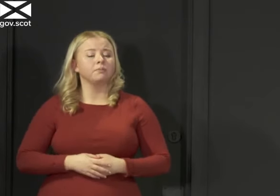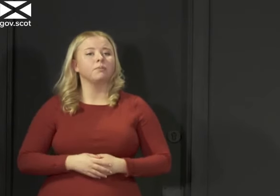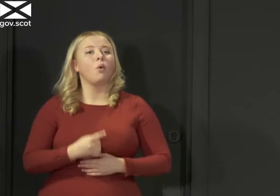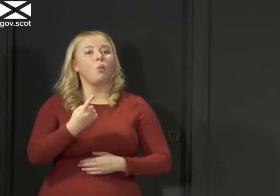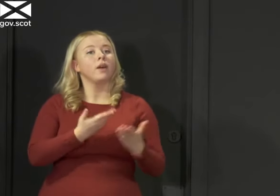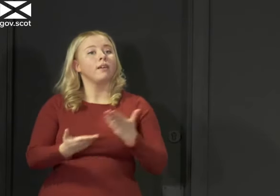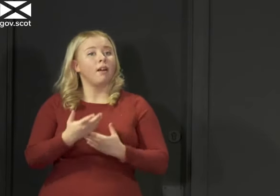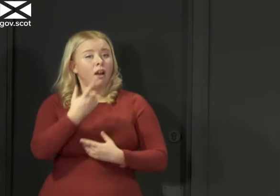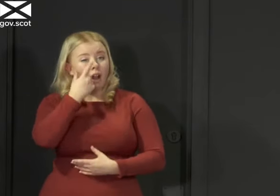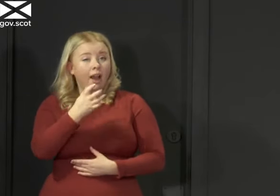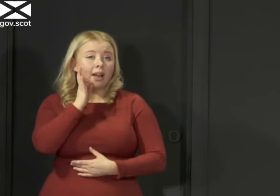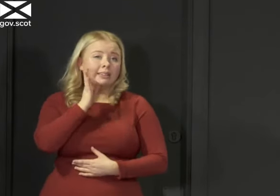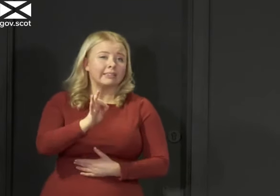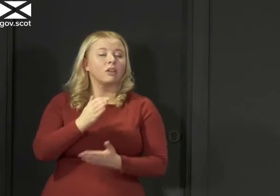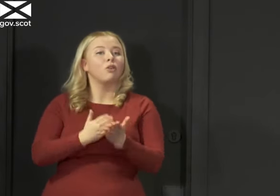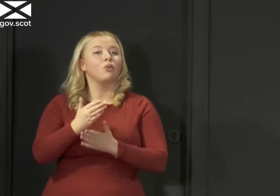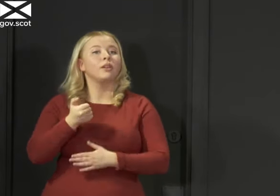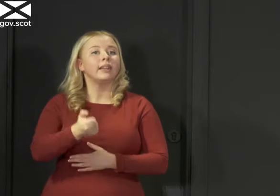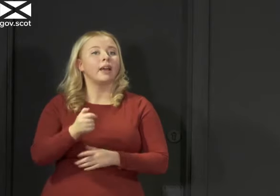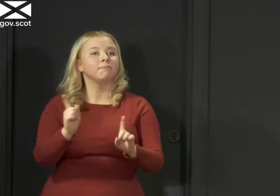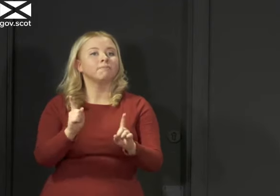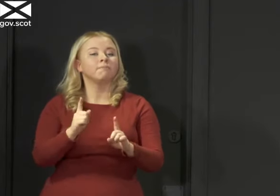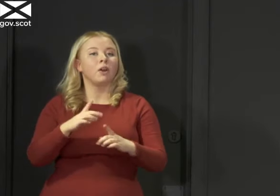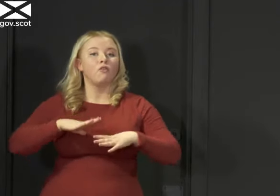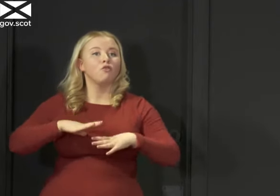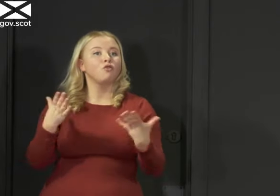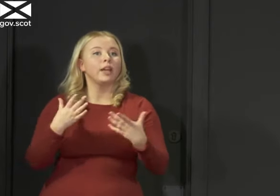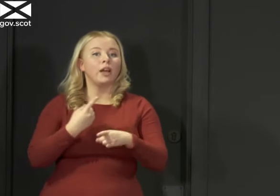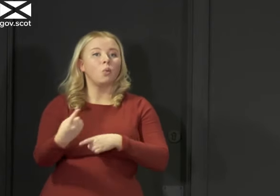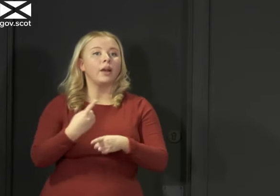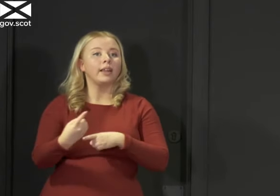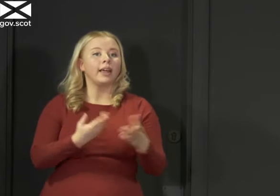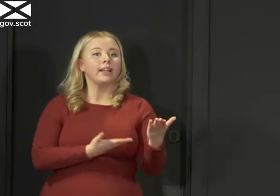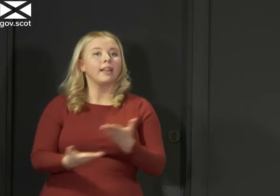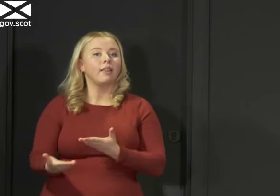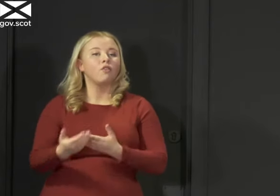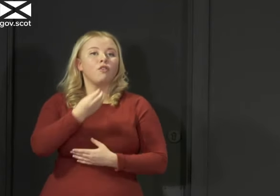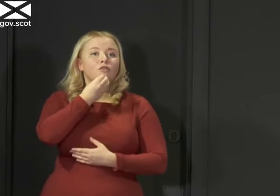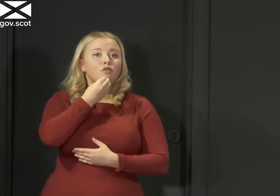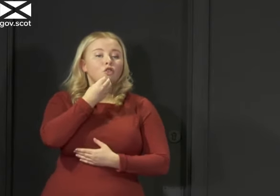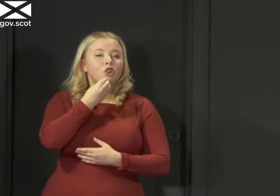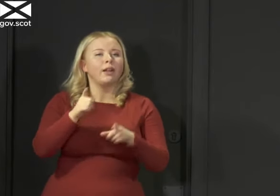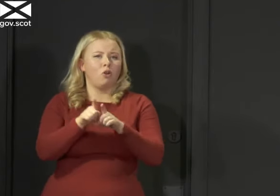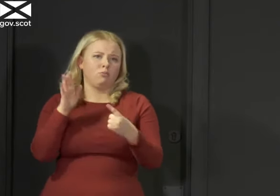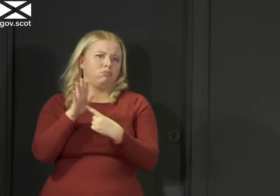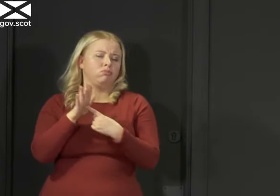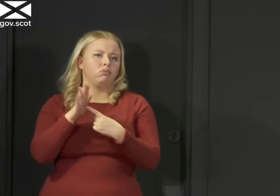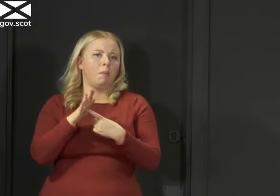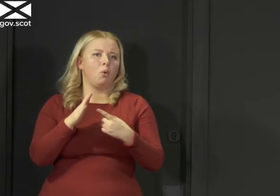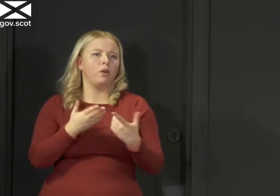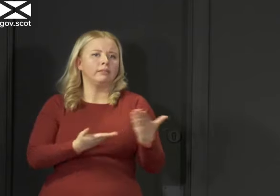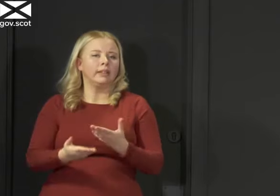that you can request by text is free weekly delivery of food and other vital provisions such as